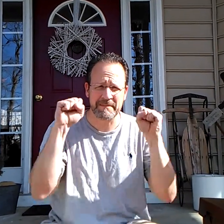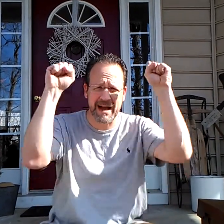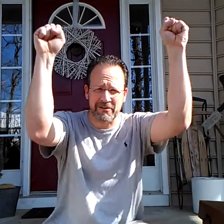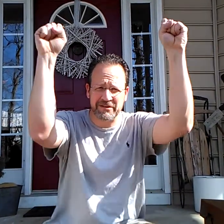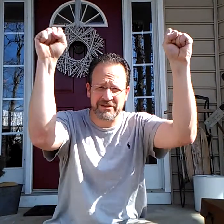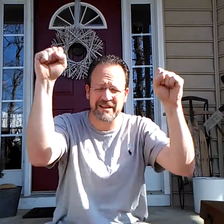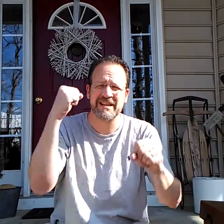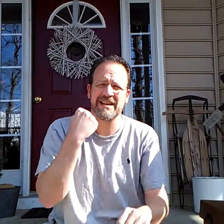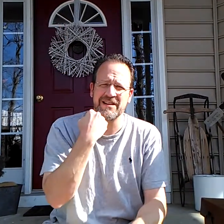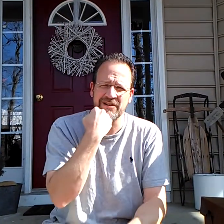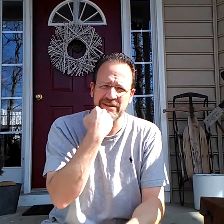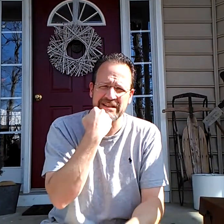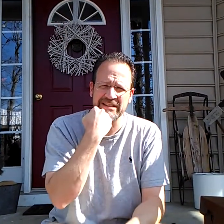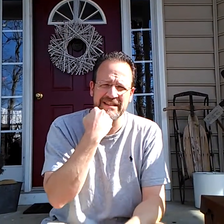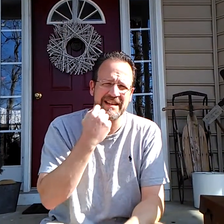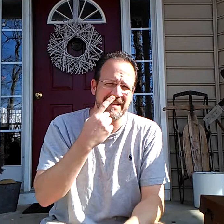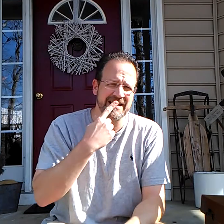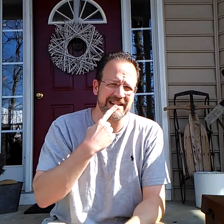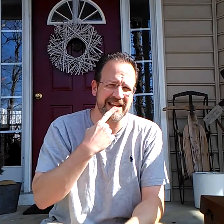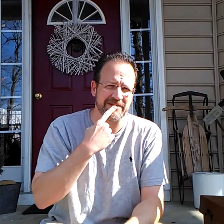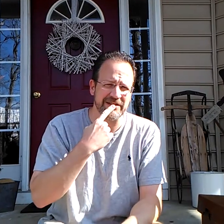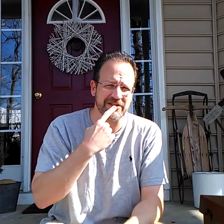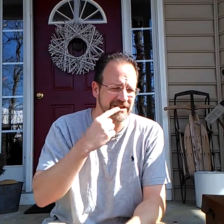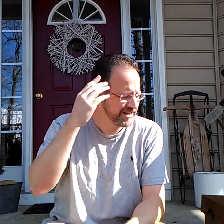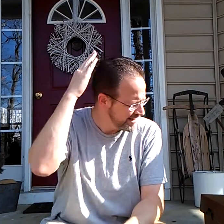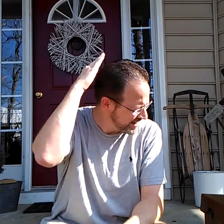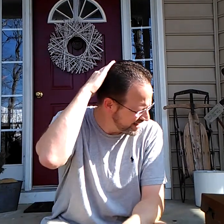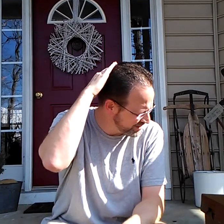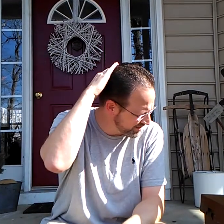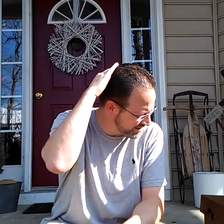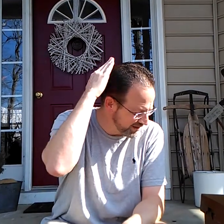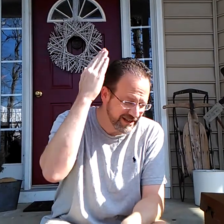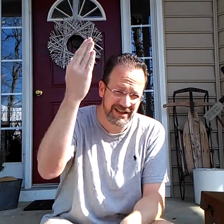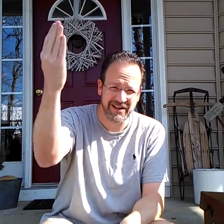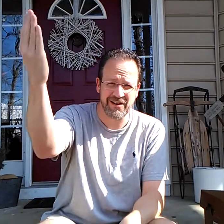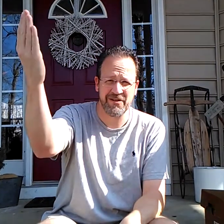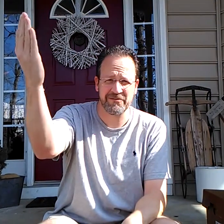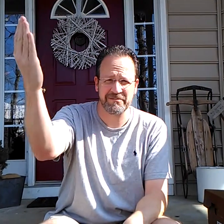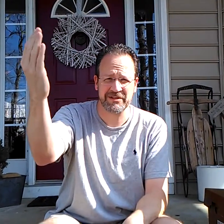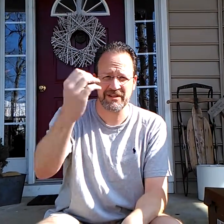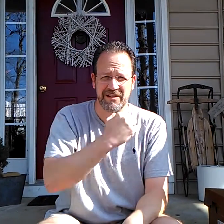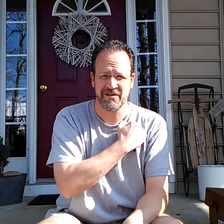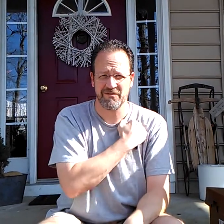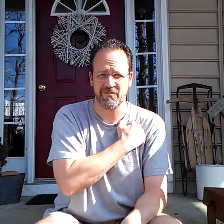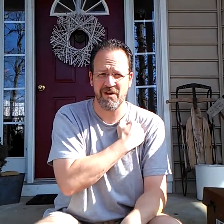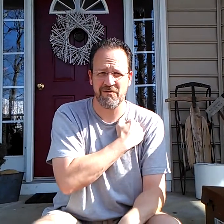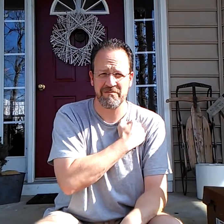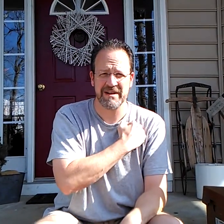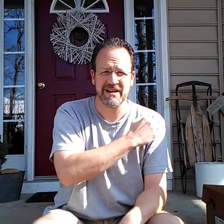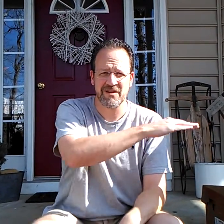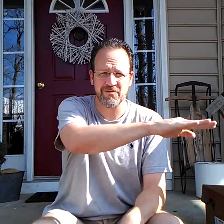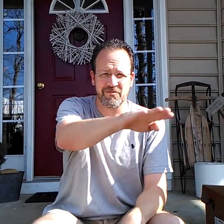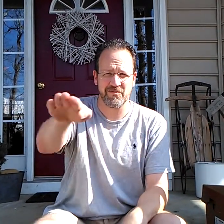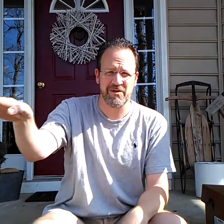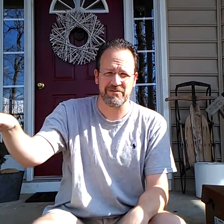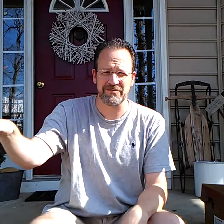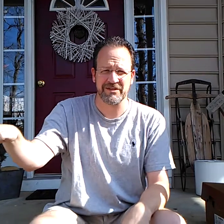Powers, Greece, language. Israel, hopes. Rome, roads.